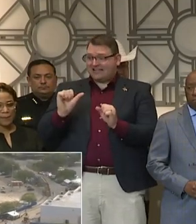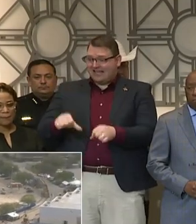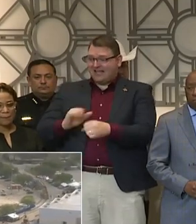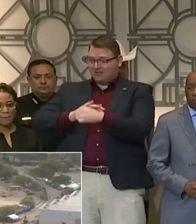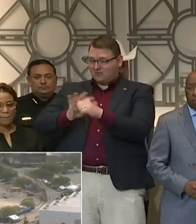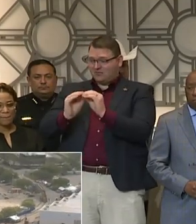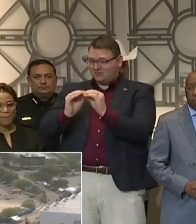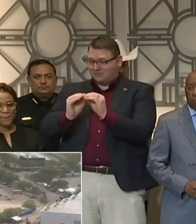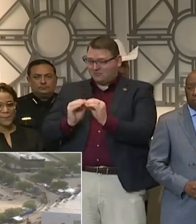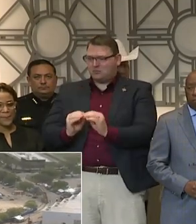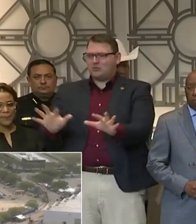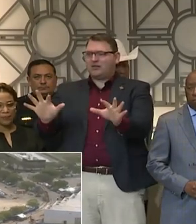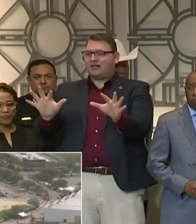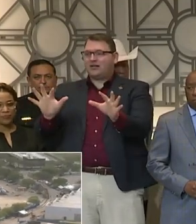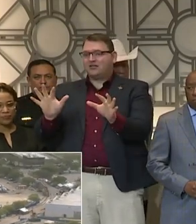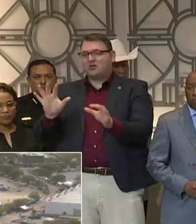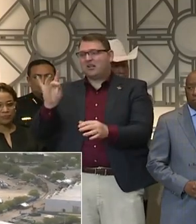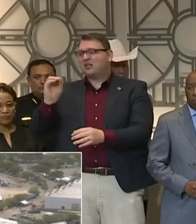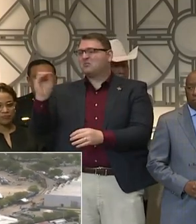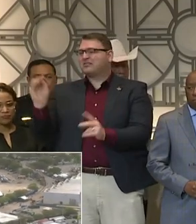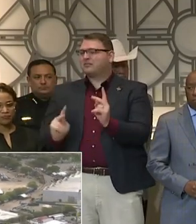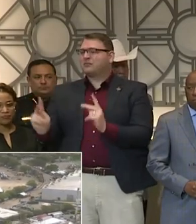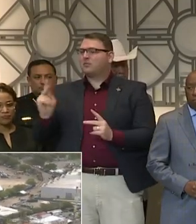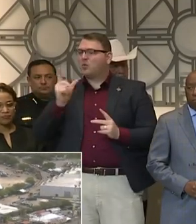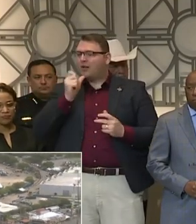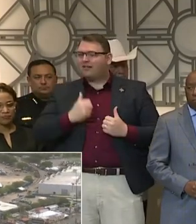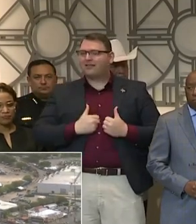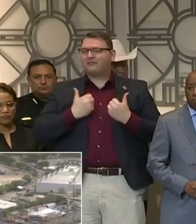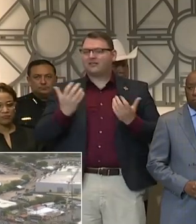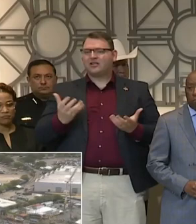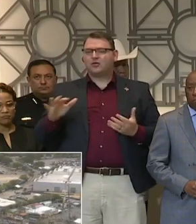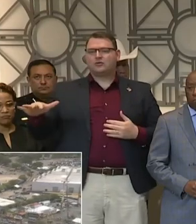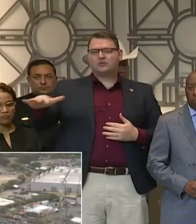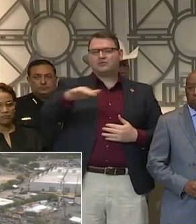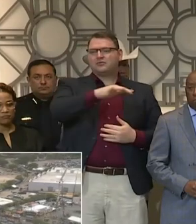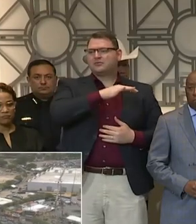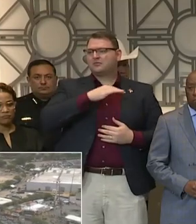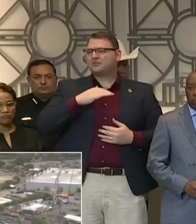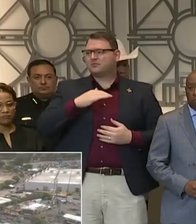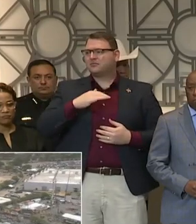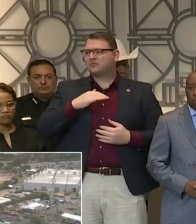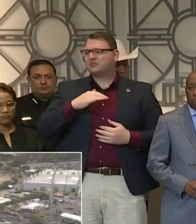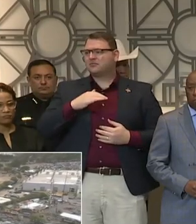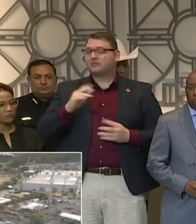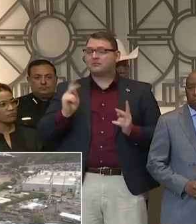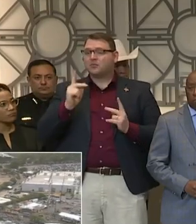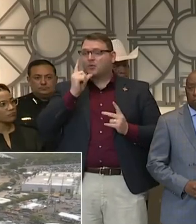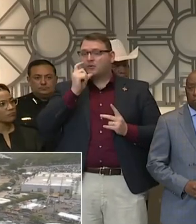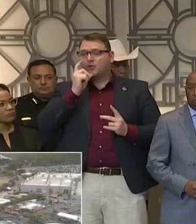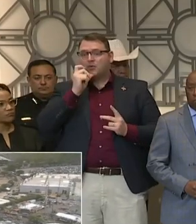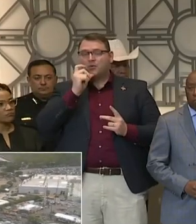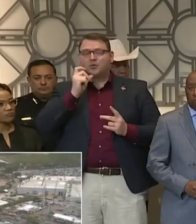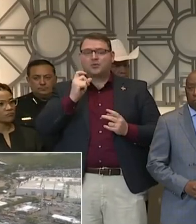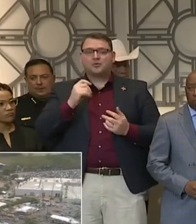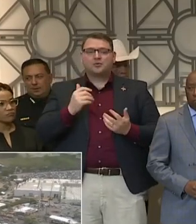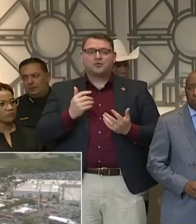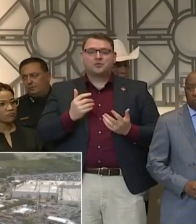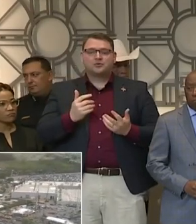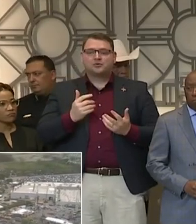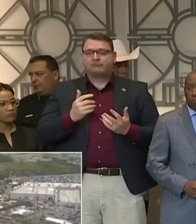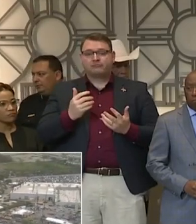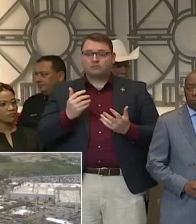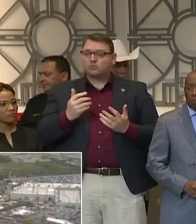With 80% of the folks having minimal or mild illness, if that happens over a long period of time, we'll be able to handle that.